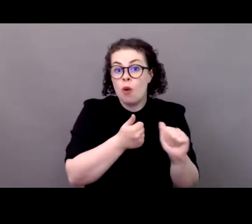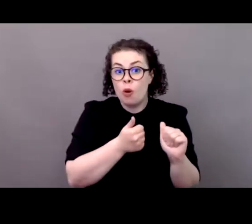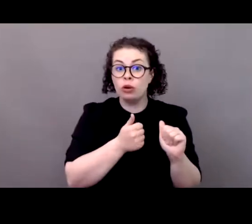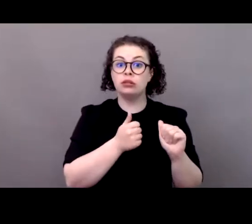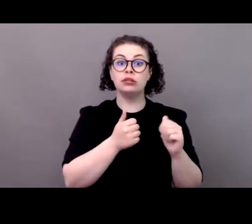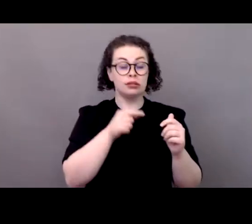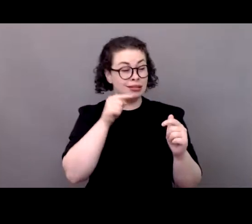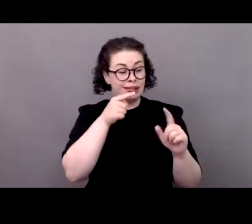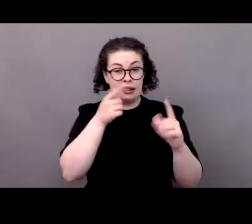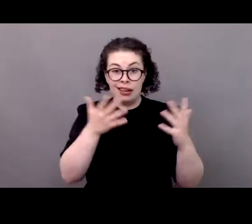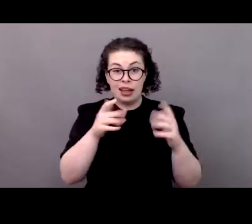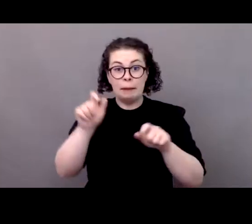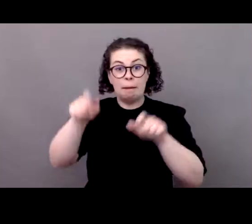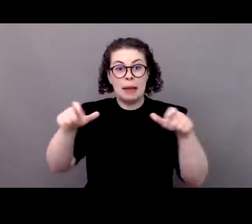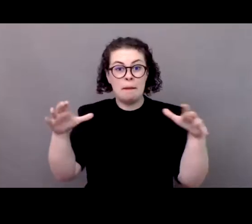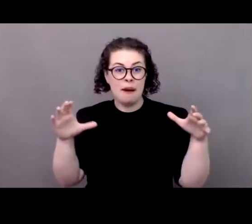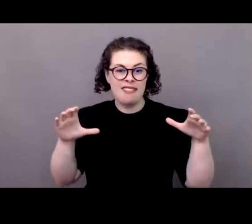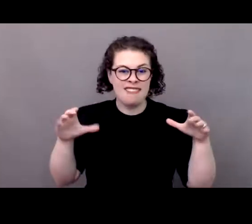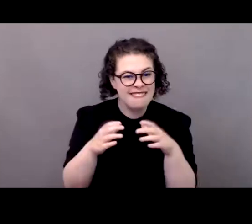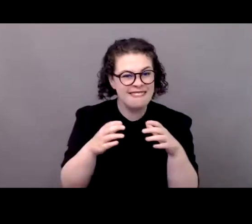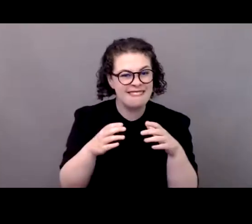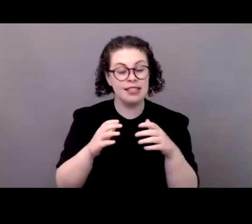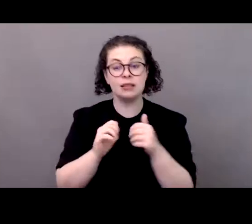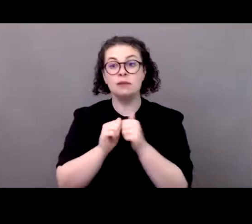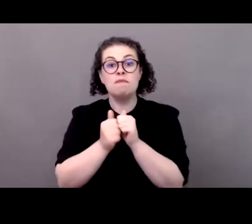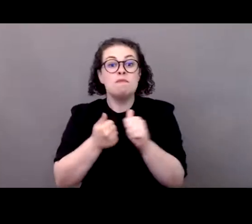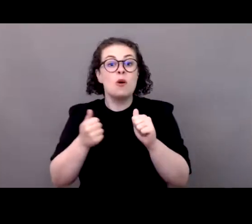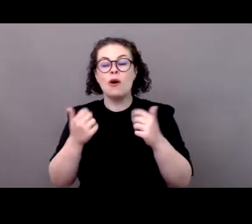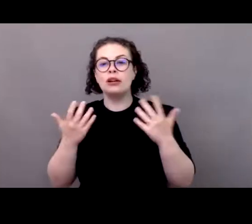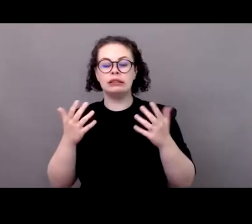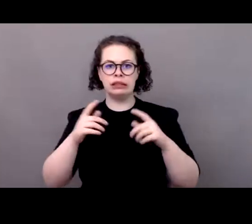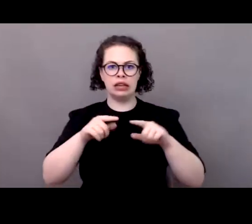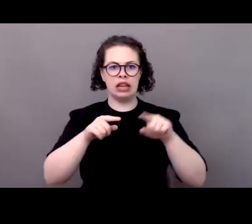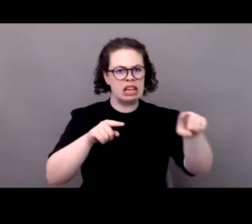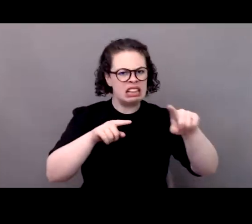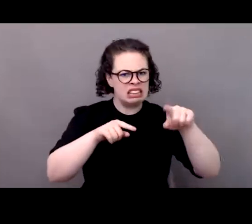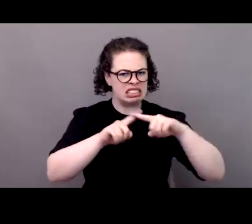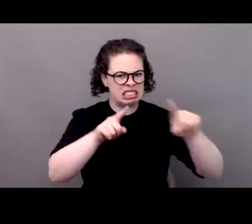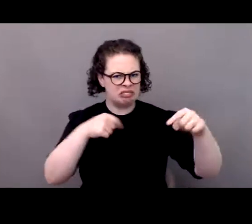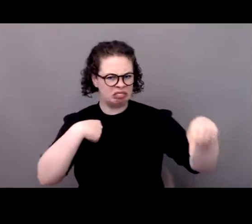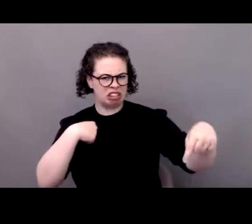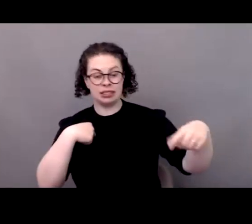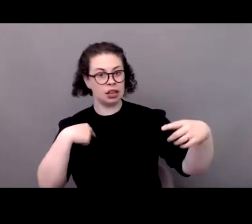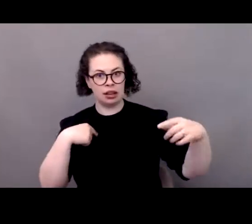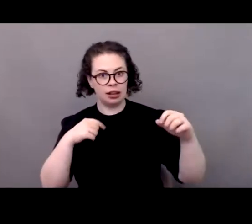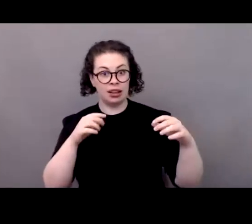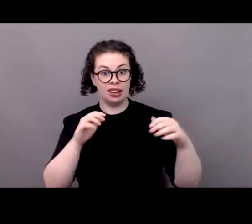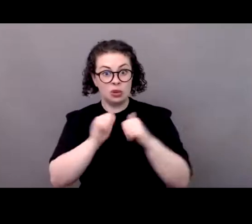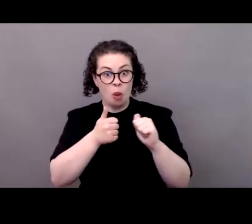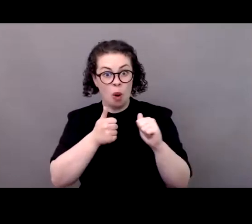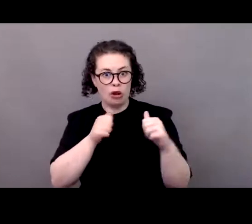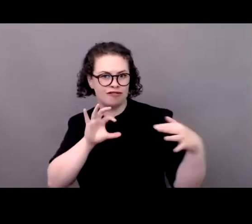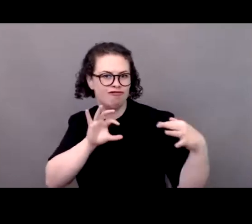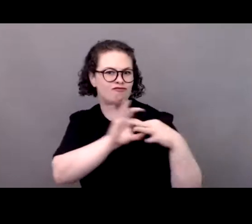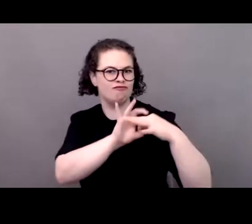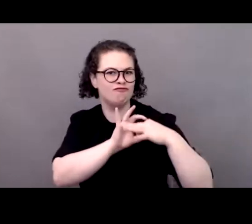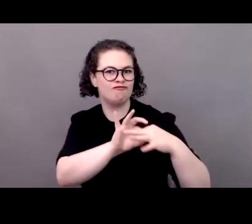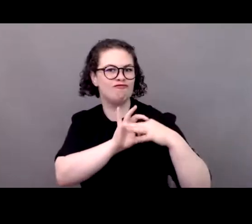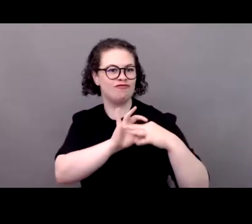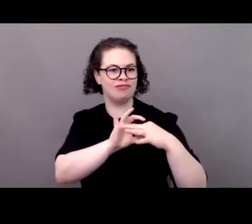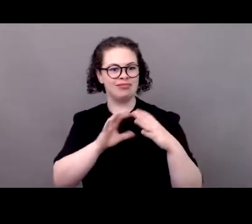également utilisé pour qu'on voit la durabilité et servir de catalyseur à la transition écologique le sport peut